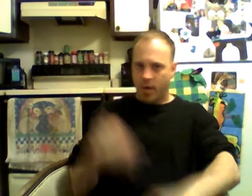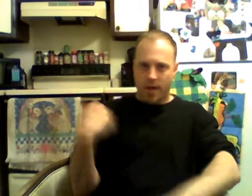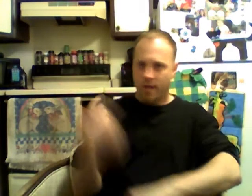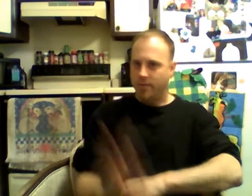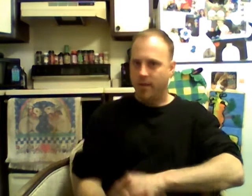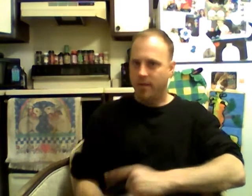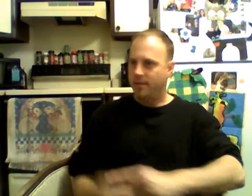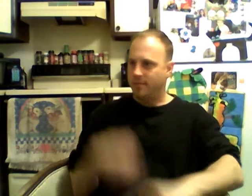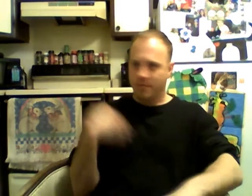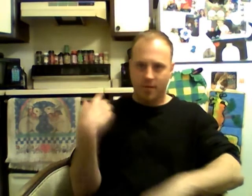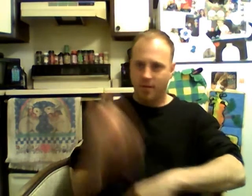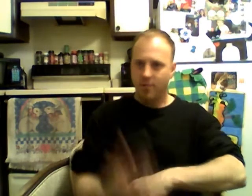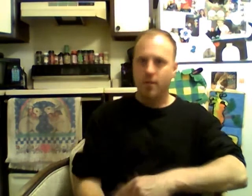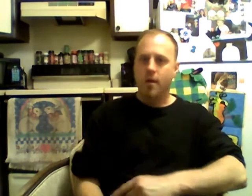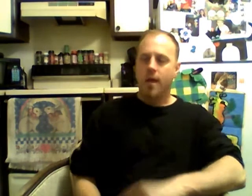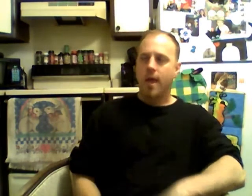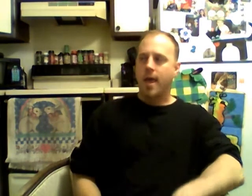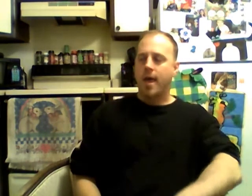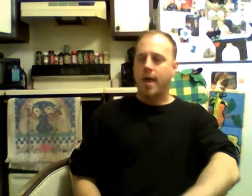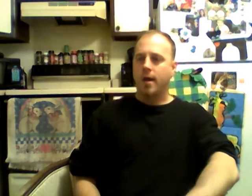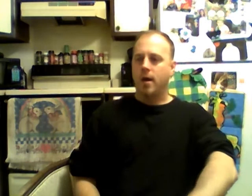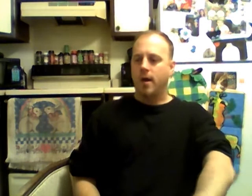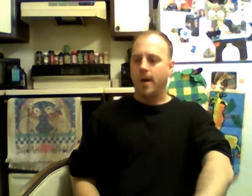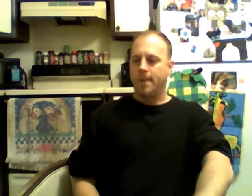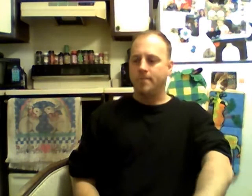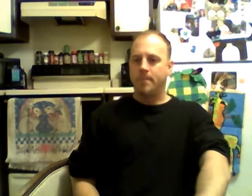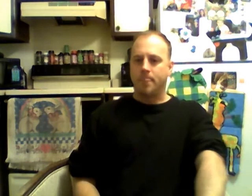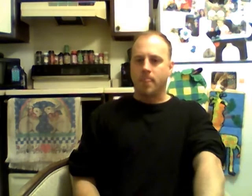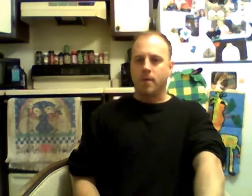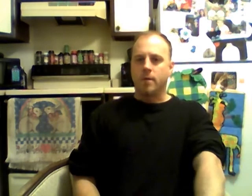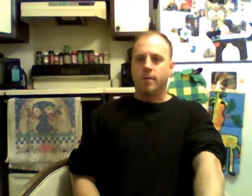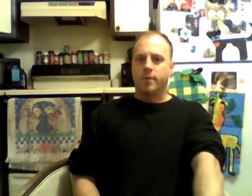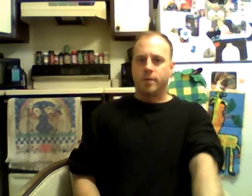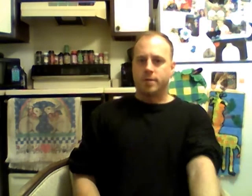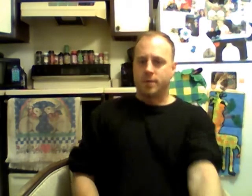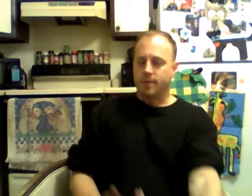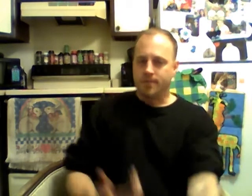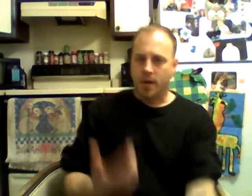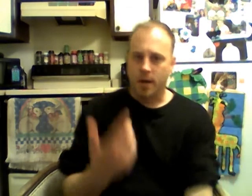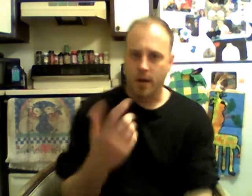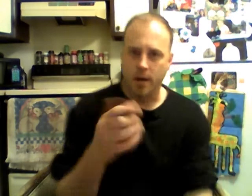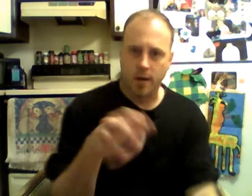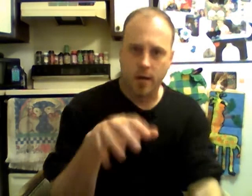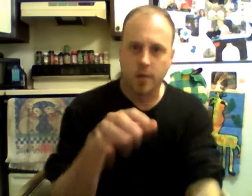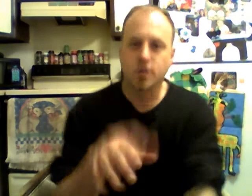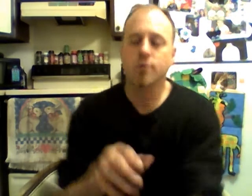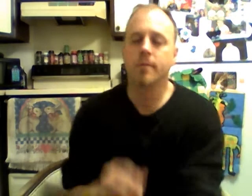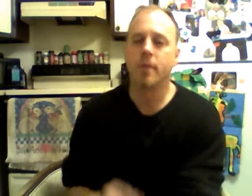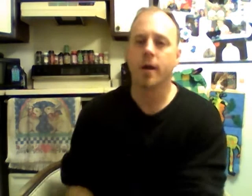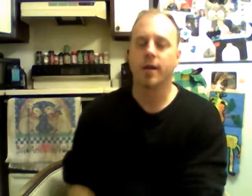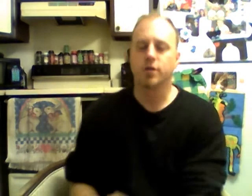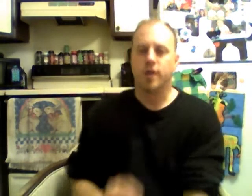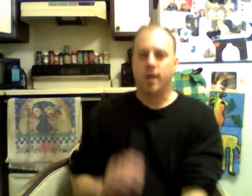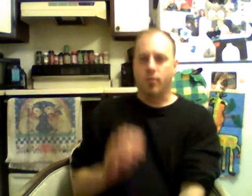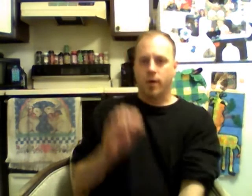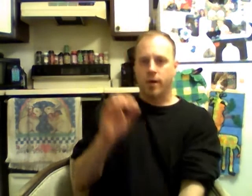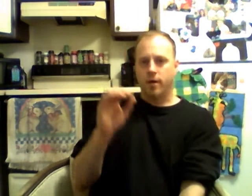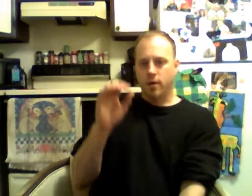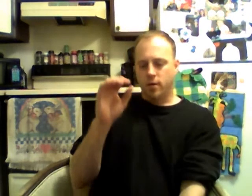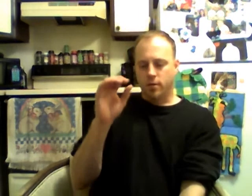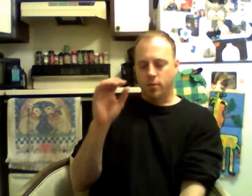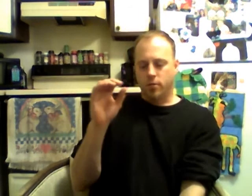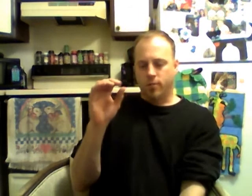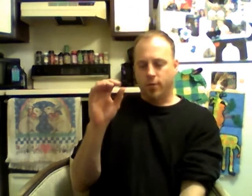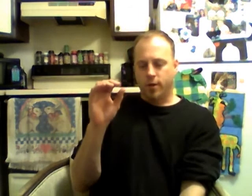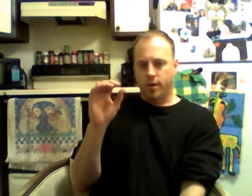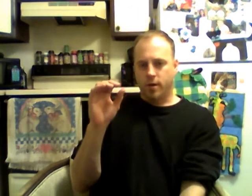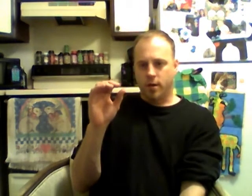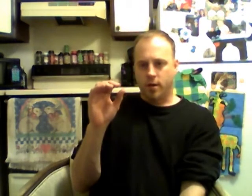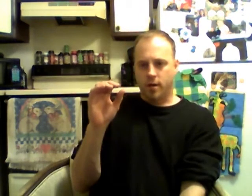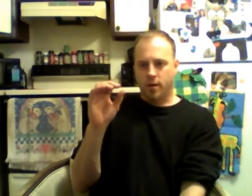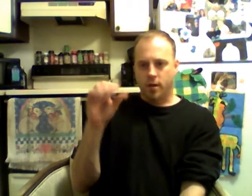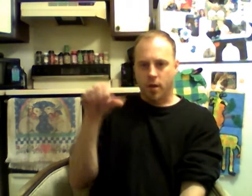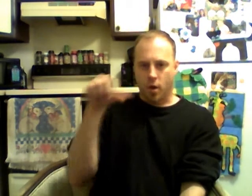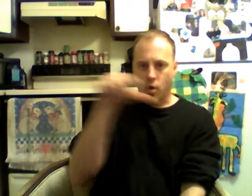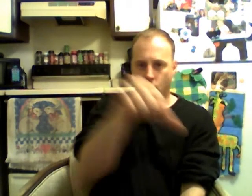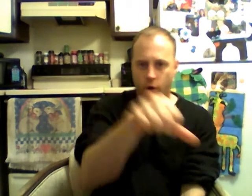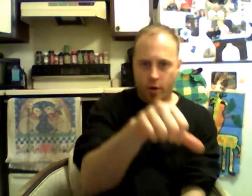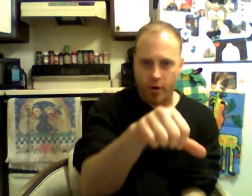go ahead of me you know and um there's a a supermarket chain where you put a a a quarter